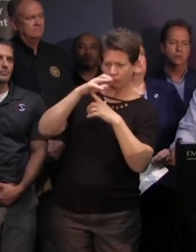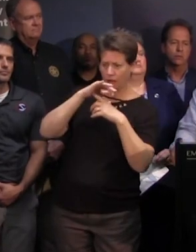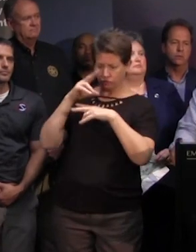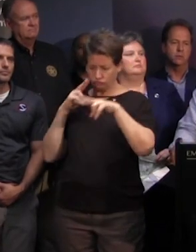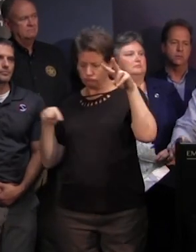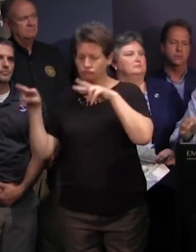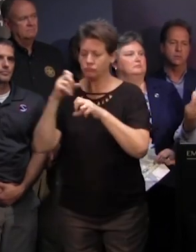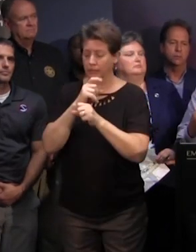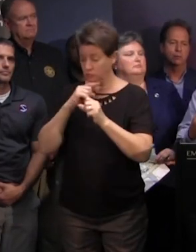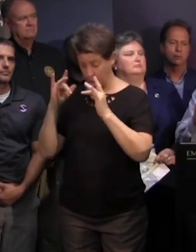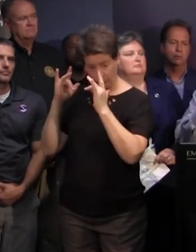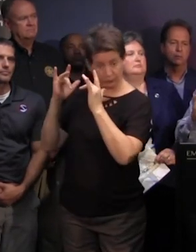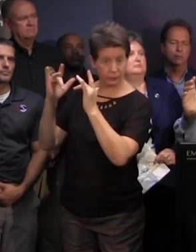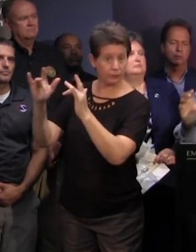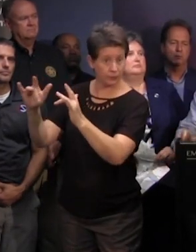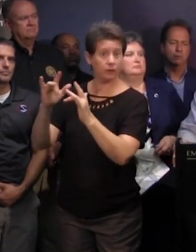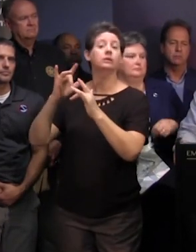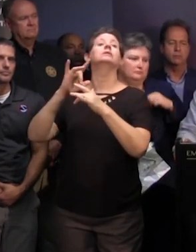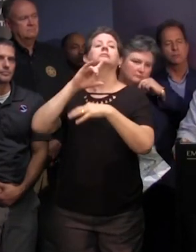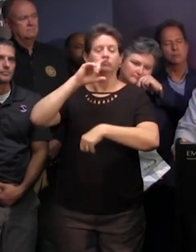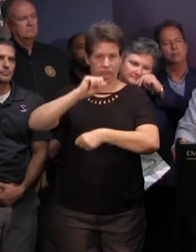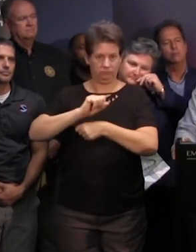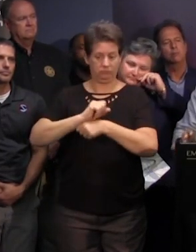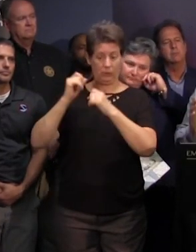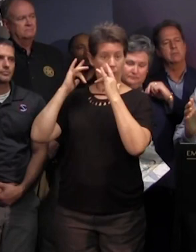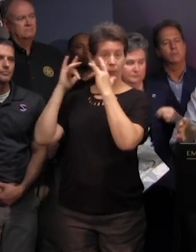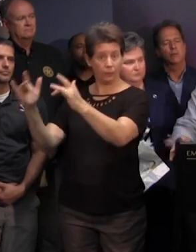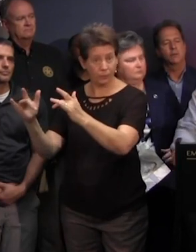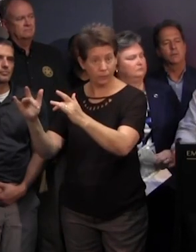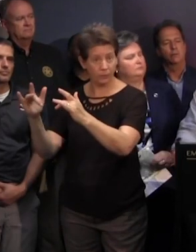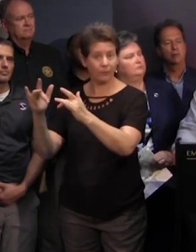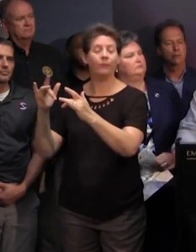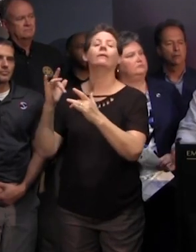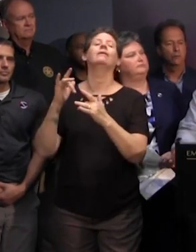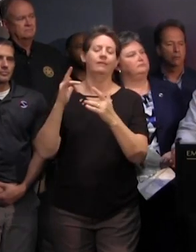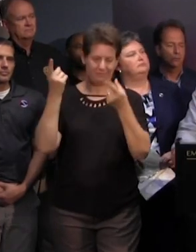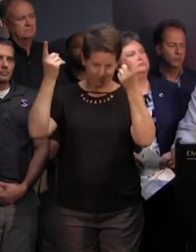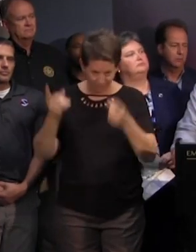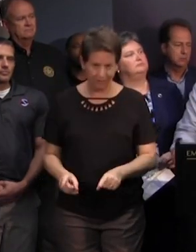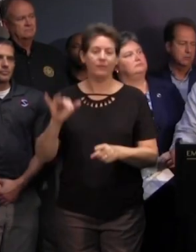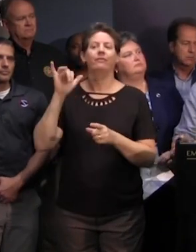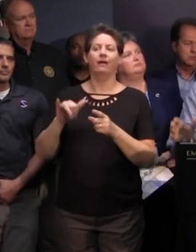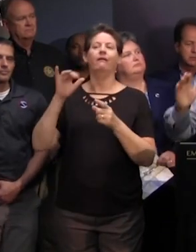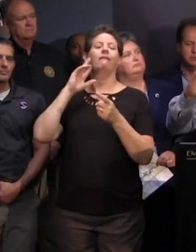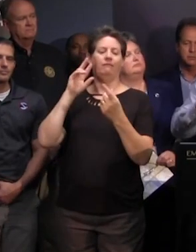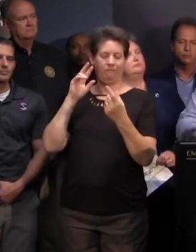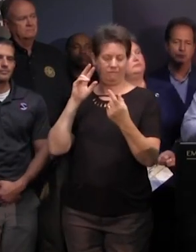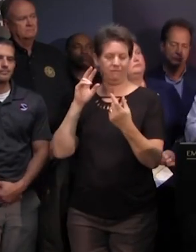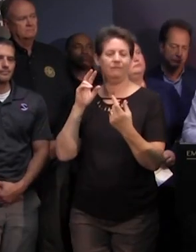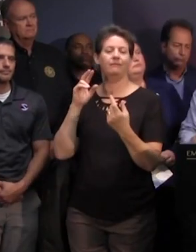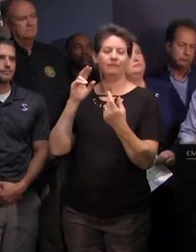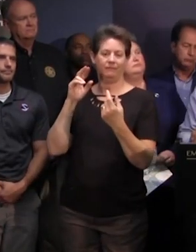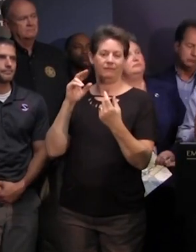clear and once we've ascertained that those lanes are clear that's when you will see the true highway patrol vehicles uh entering